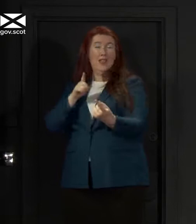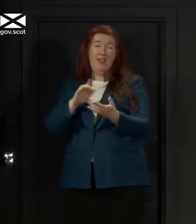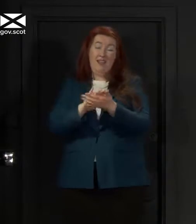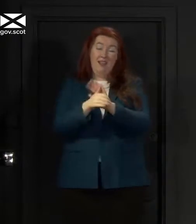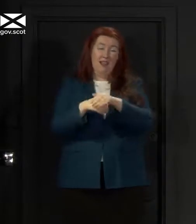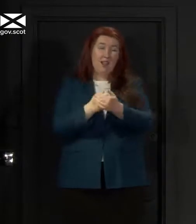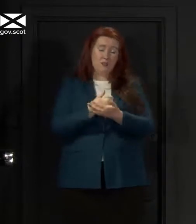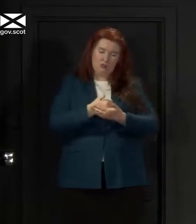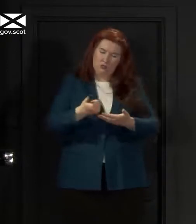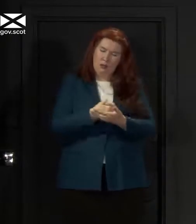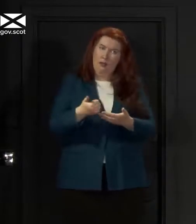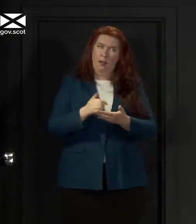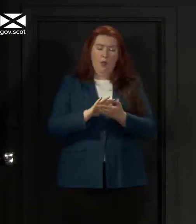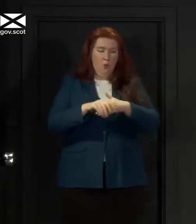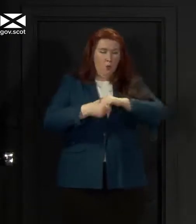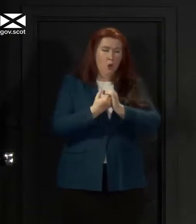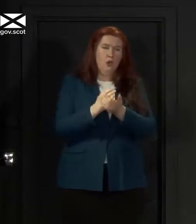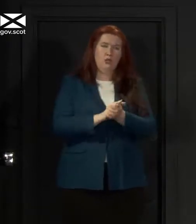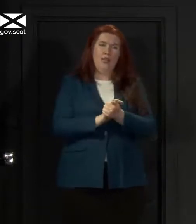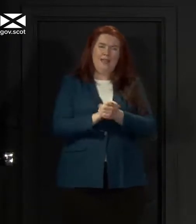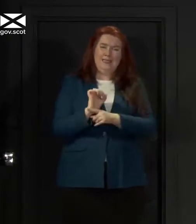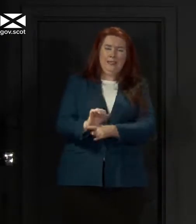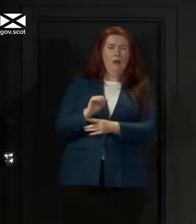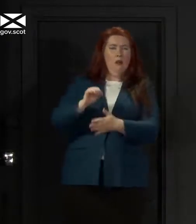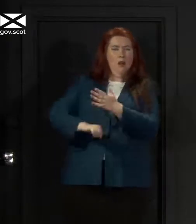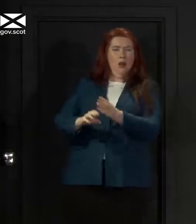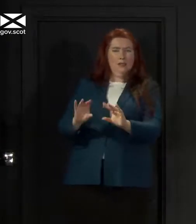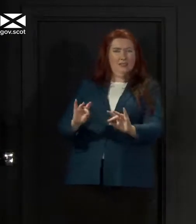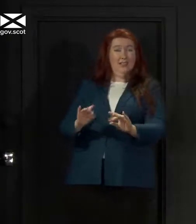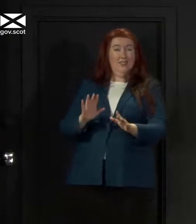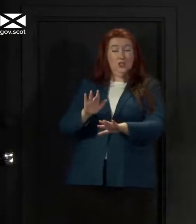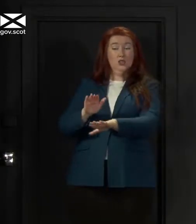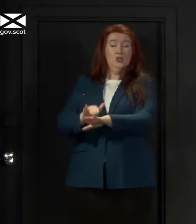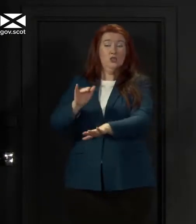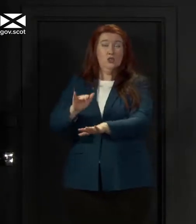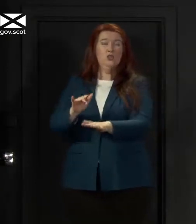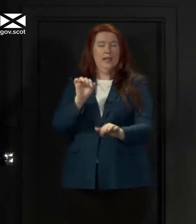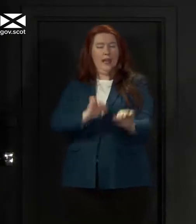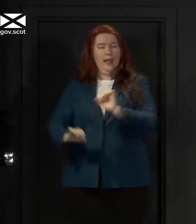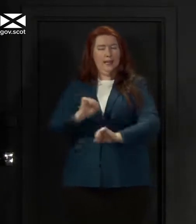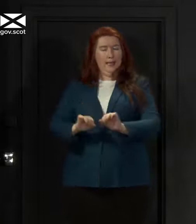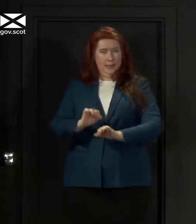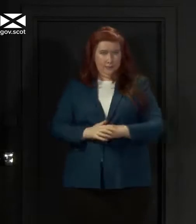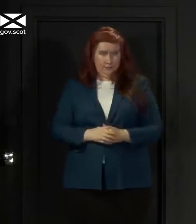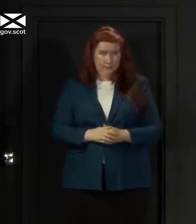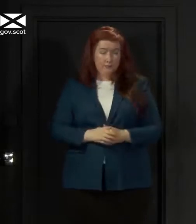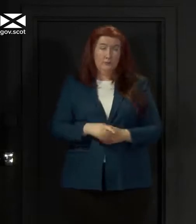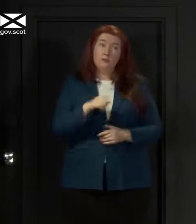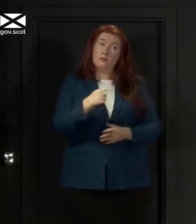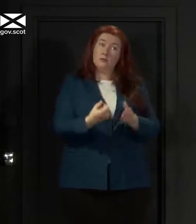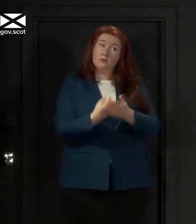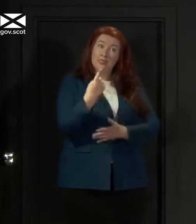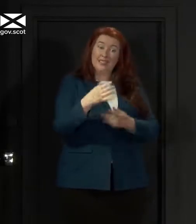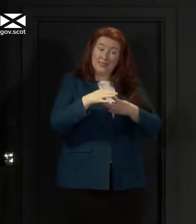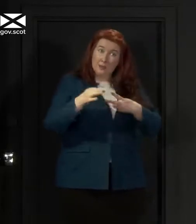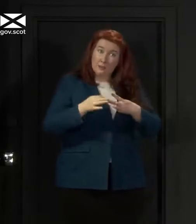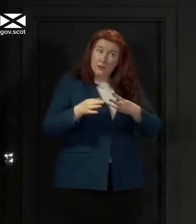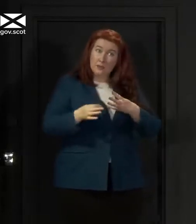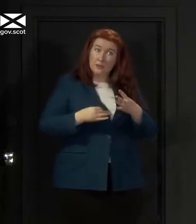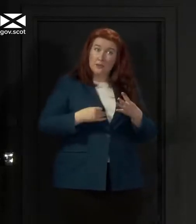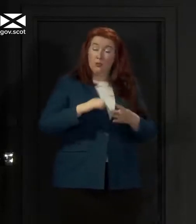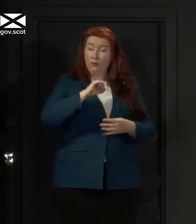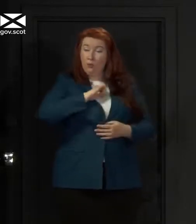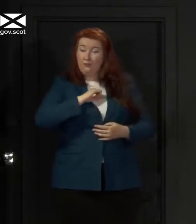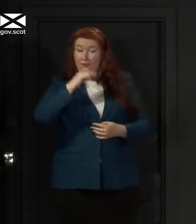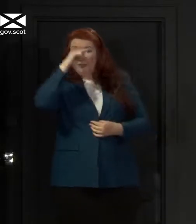Avoid hard surfaces and clean any that you are touching. And if you have symptoms, don't wait to see